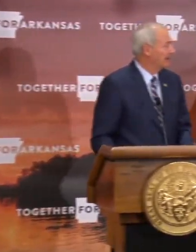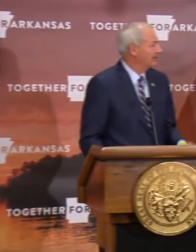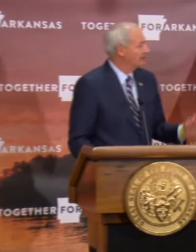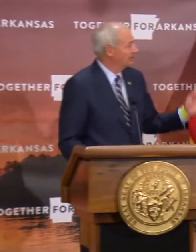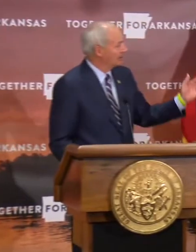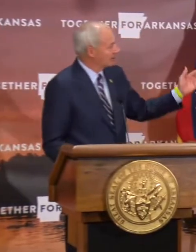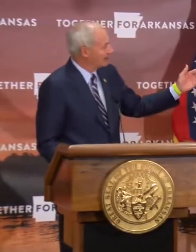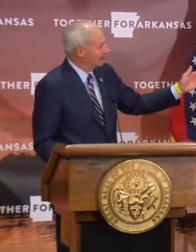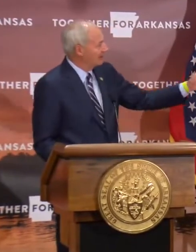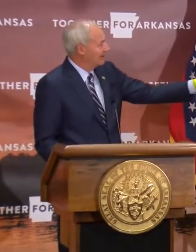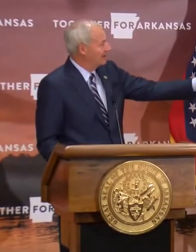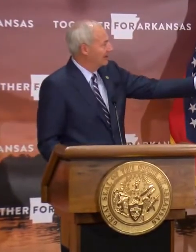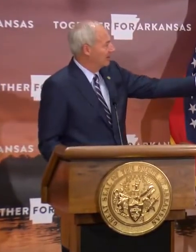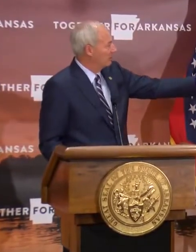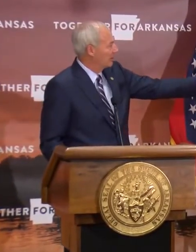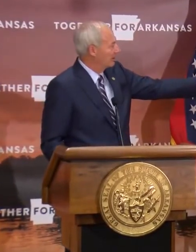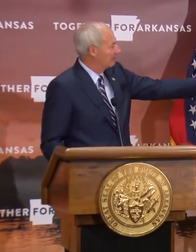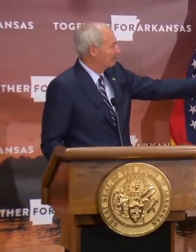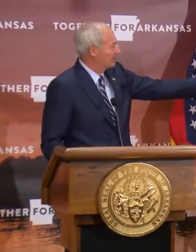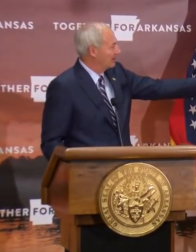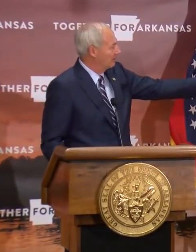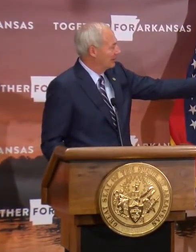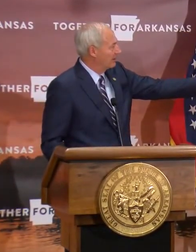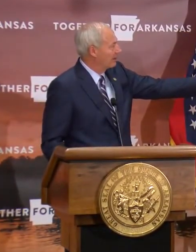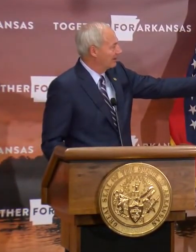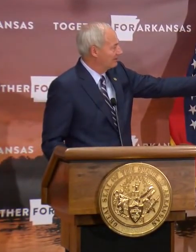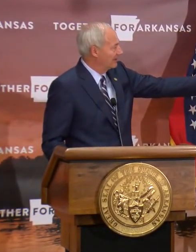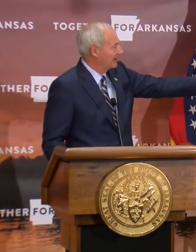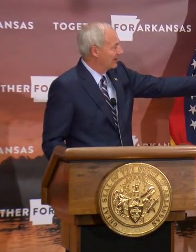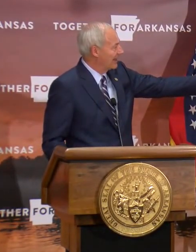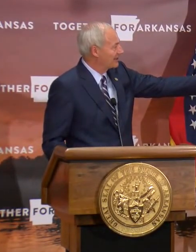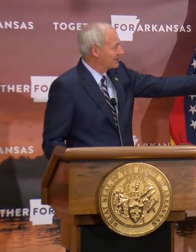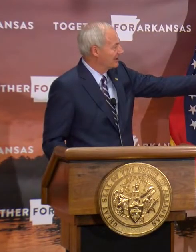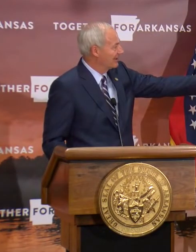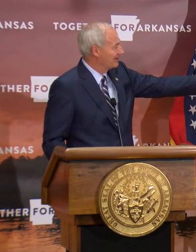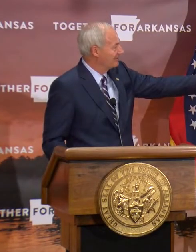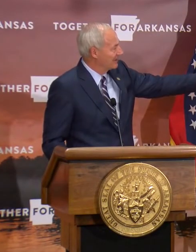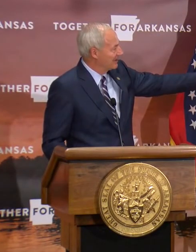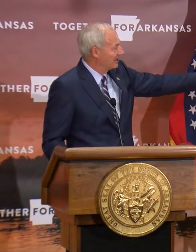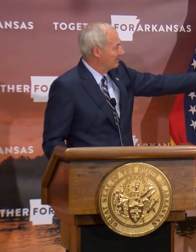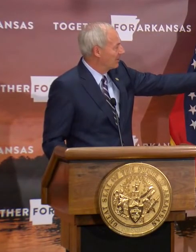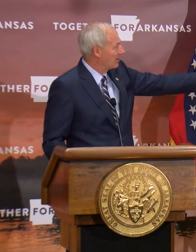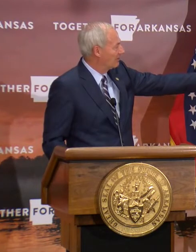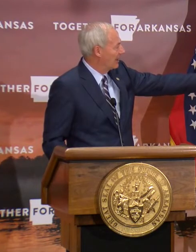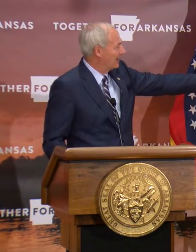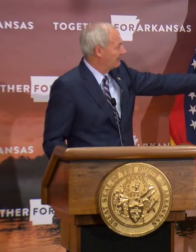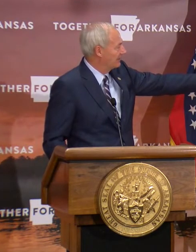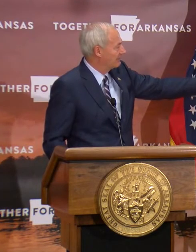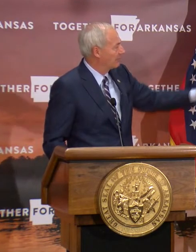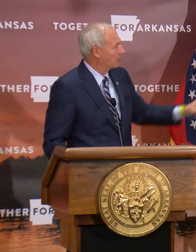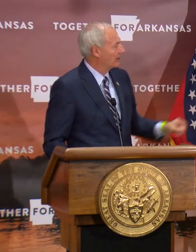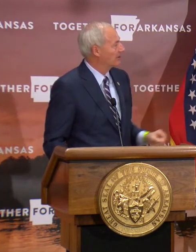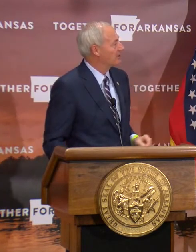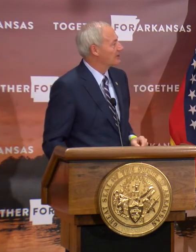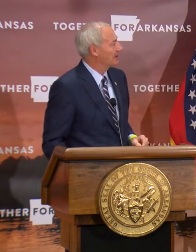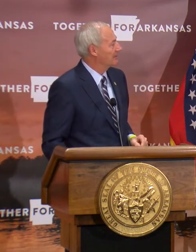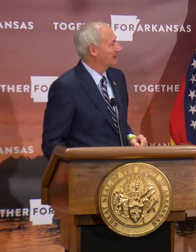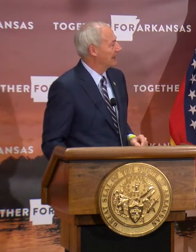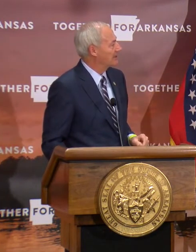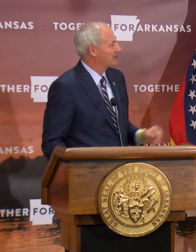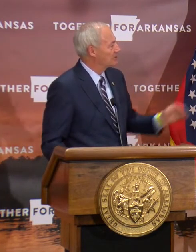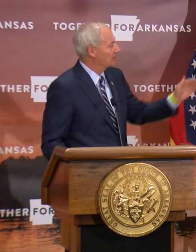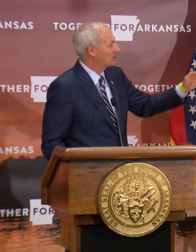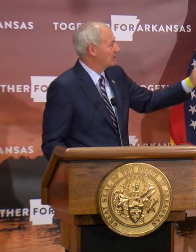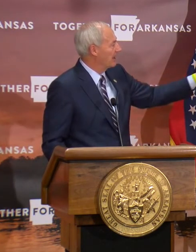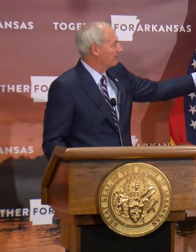here again, you can see where we are in our last bar graph at 400 and some